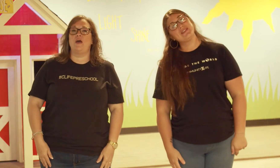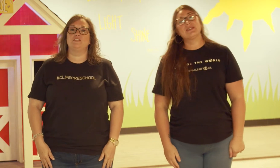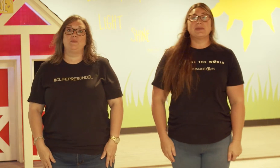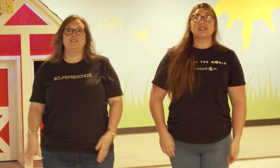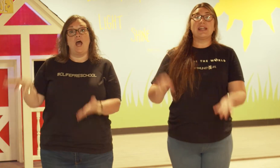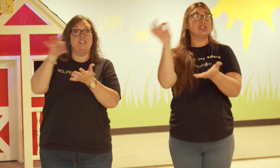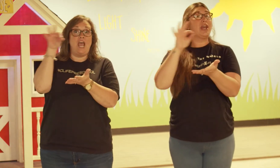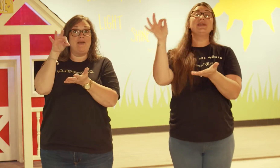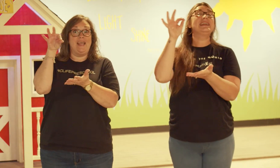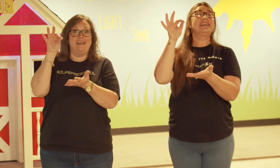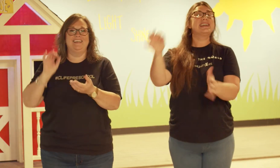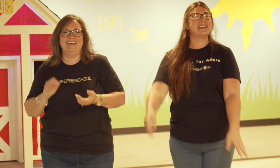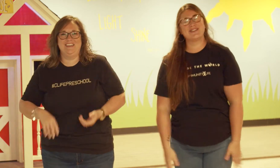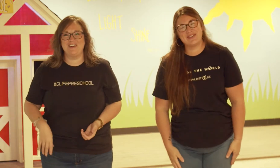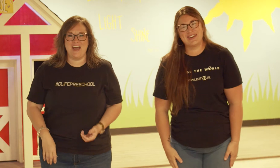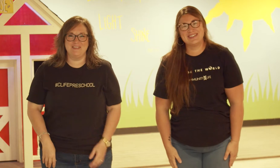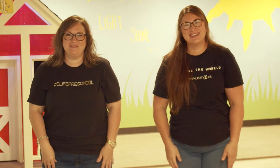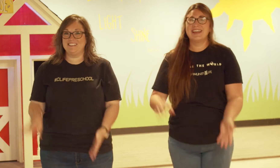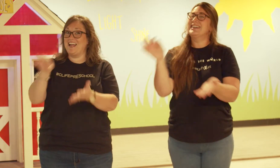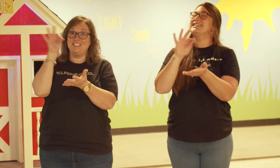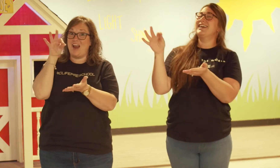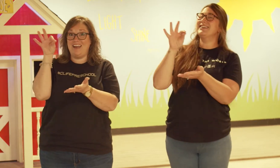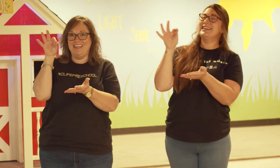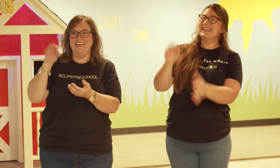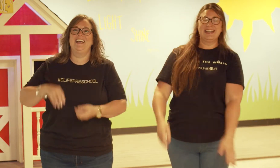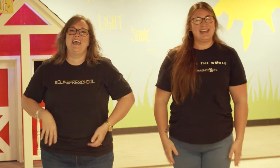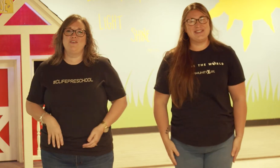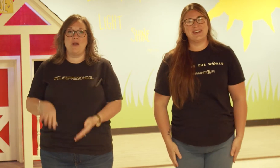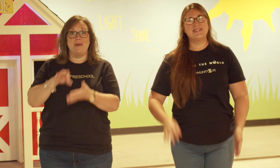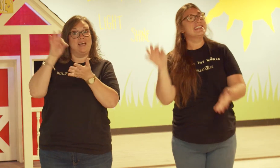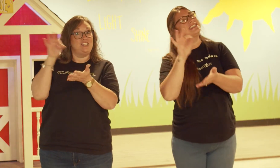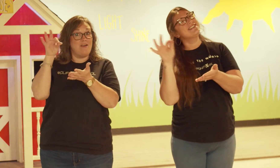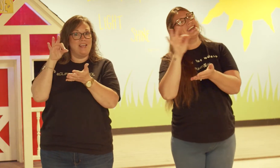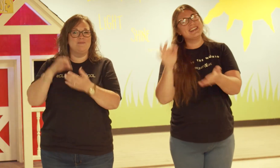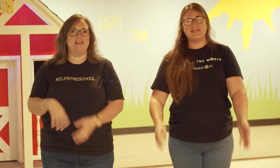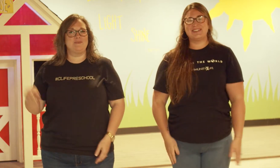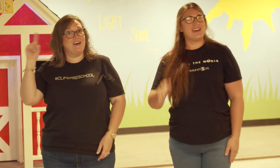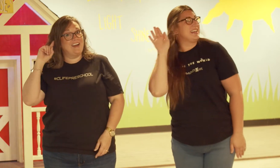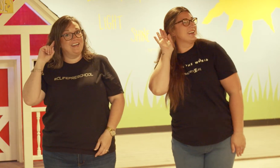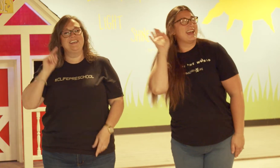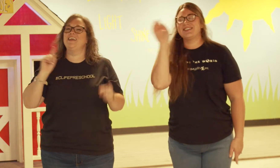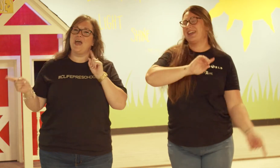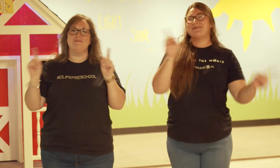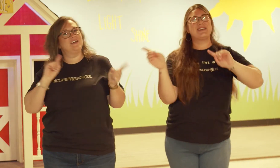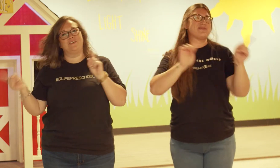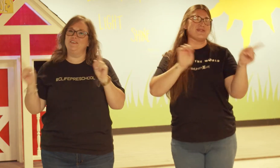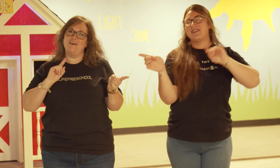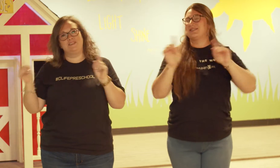of the spirit is not a cherry The fruit of the spirit is not a cherry If you want to be a cherry, you might as well hear it You can't be a fruit of the